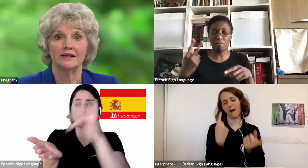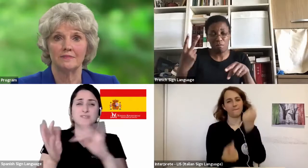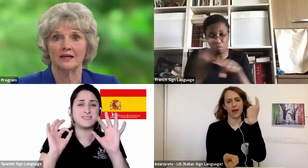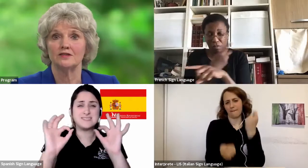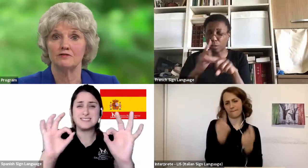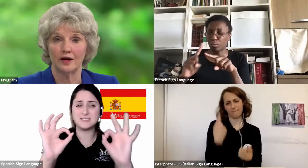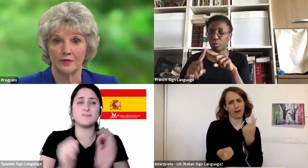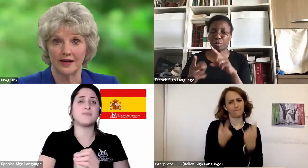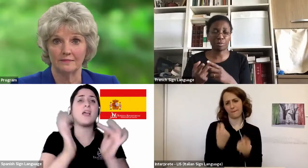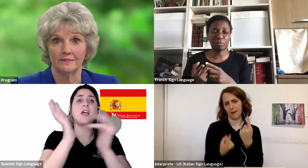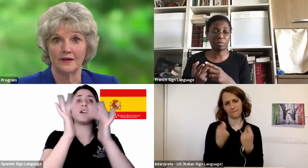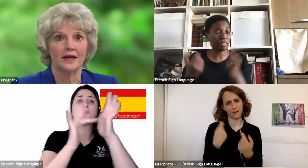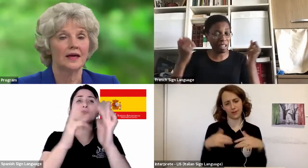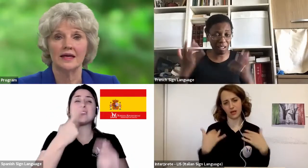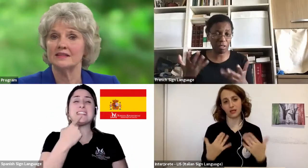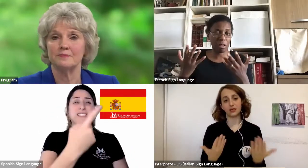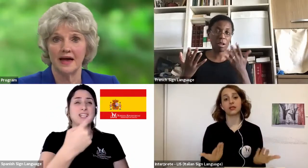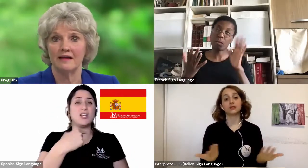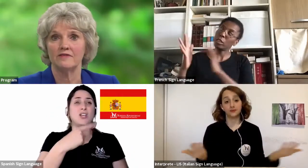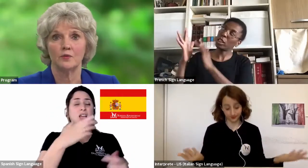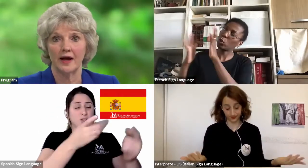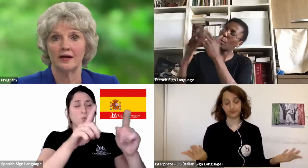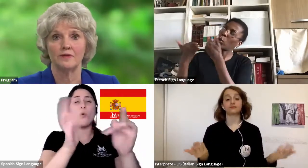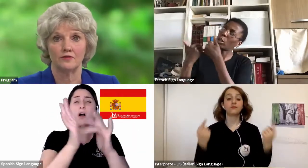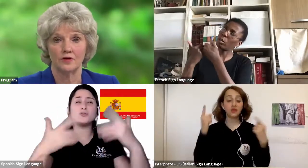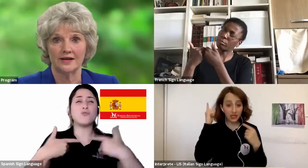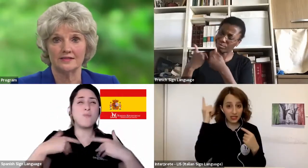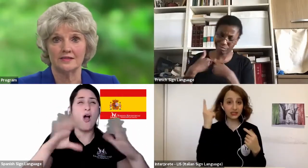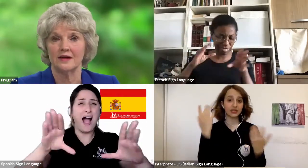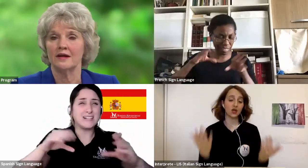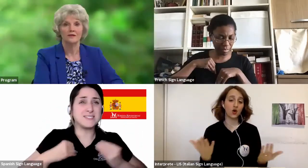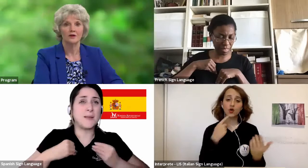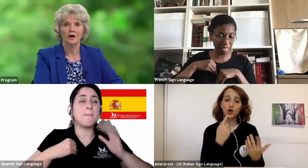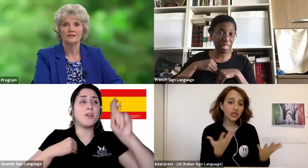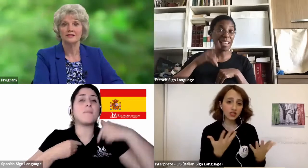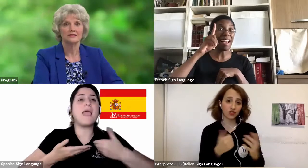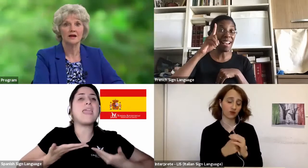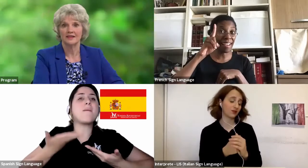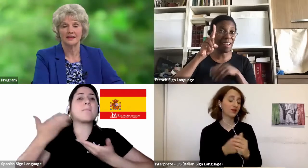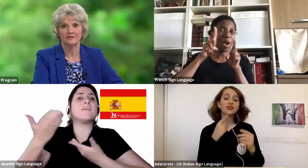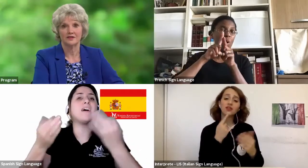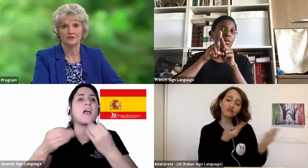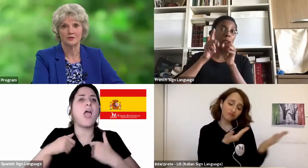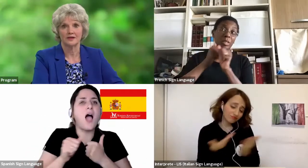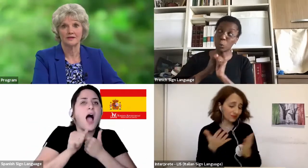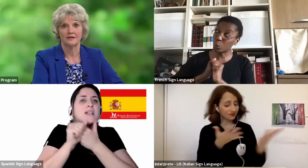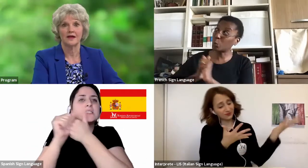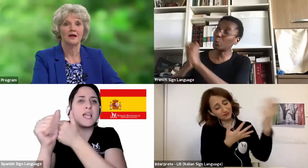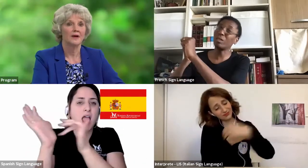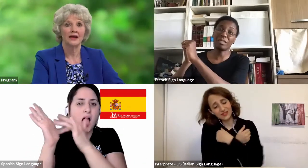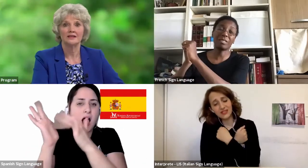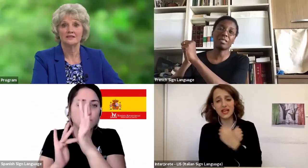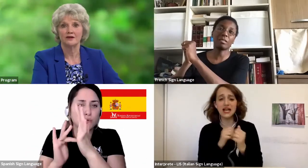inviting me to follow him. He has paved the way before us. The cross is not the end of the story.